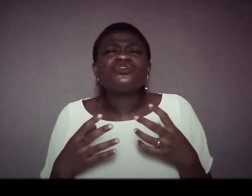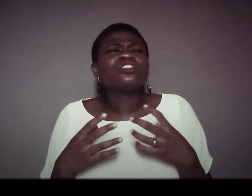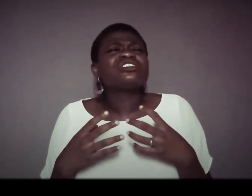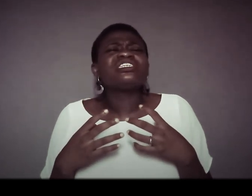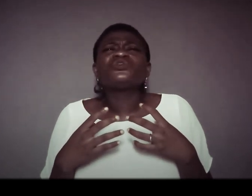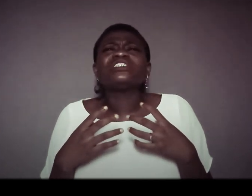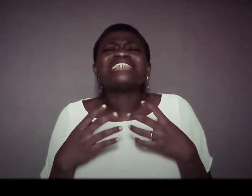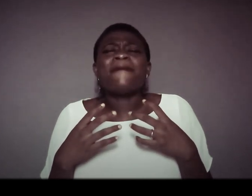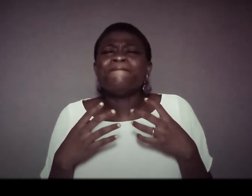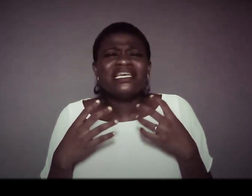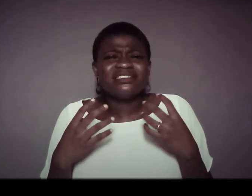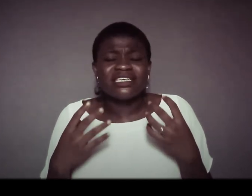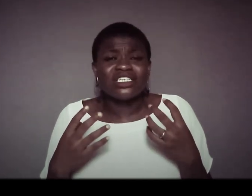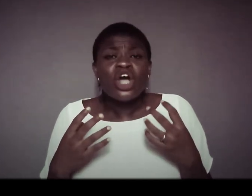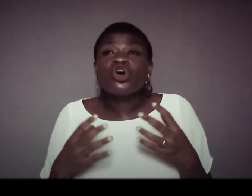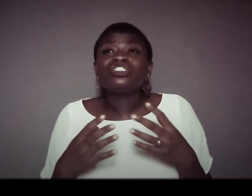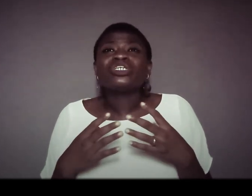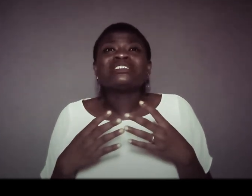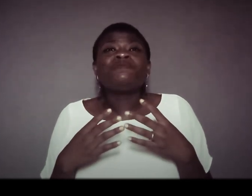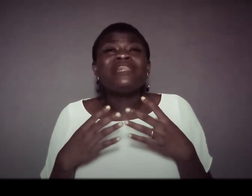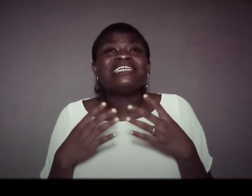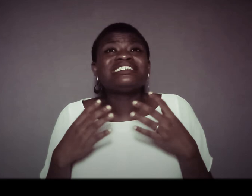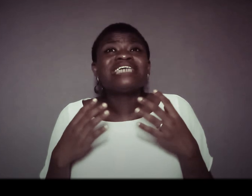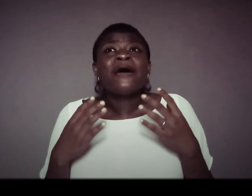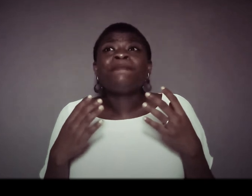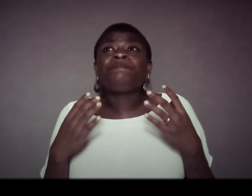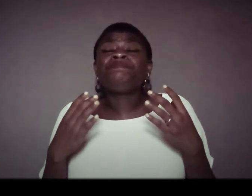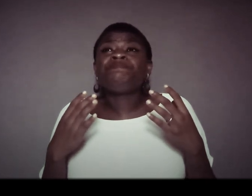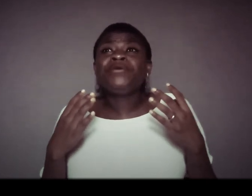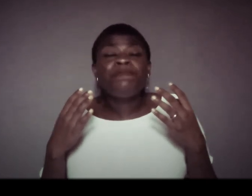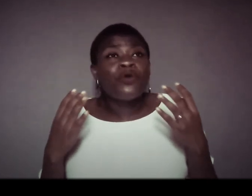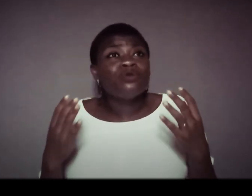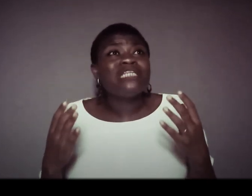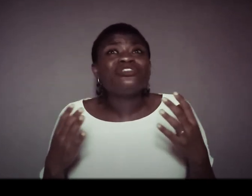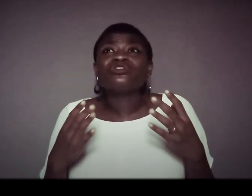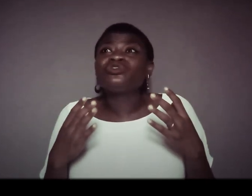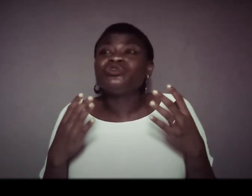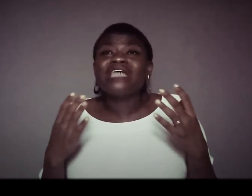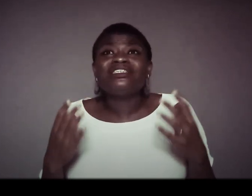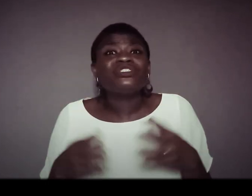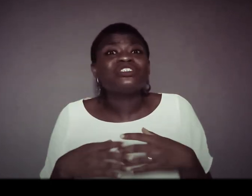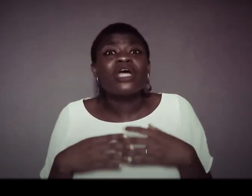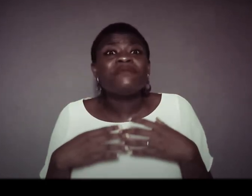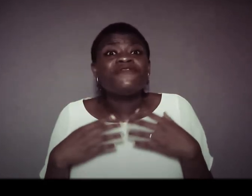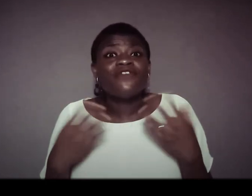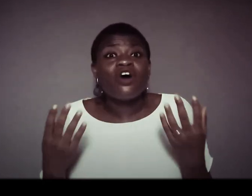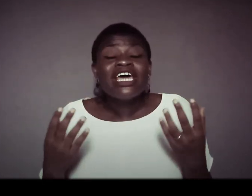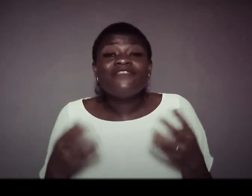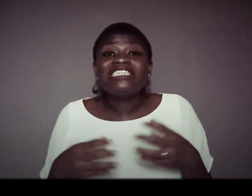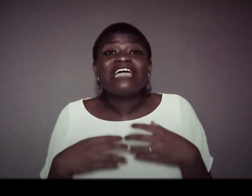was it was amazing god just placed people that just stood and they were just showing me favor if i tell you